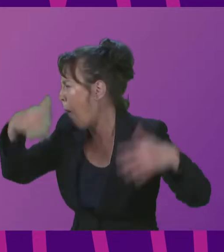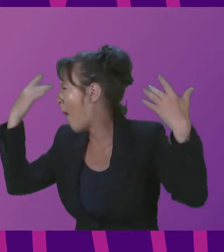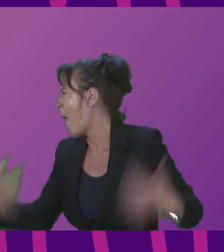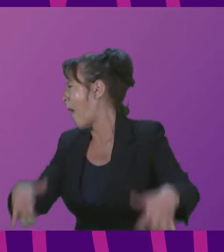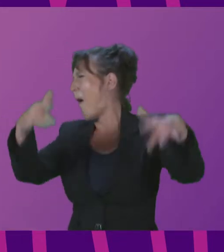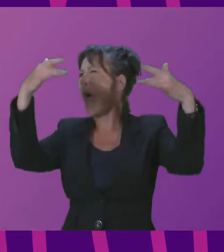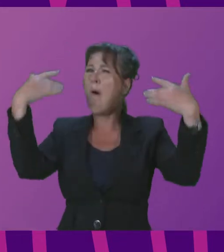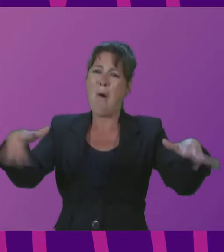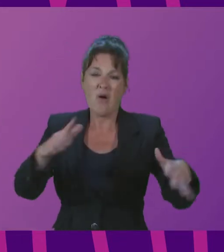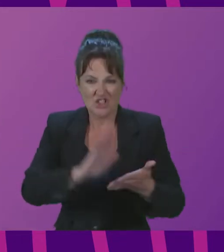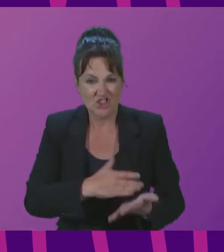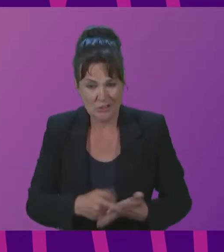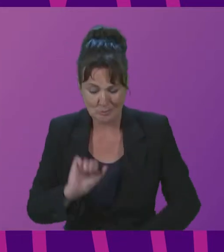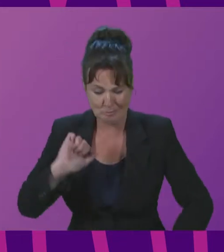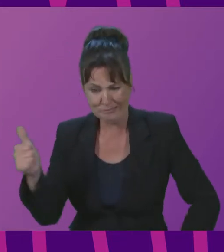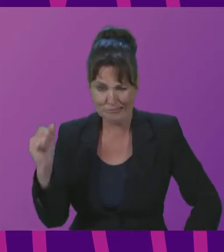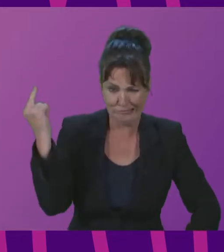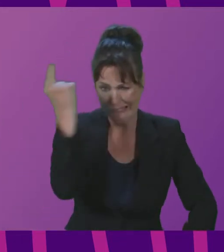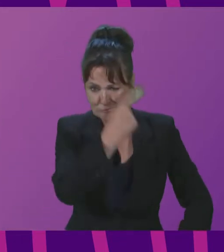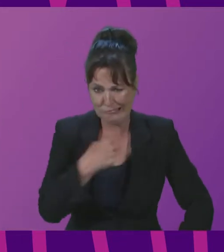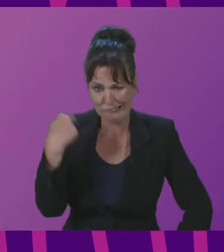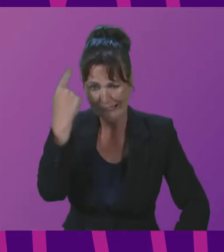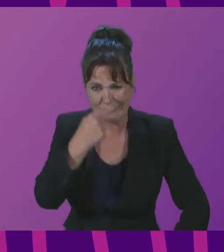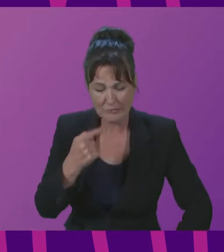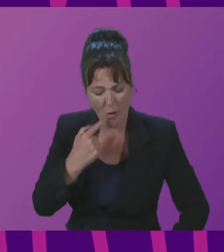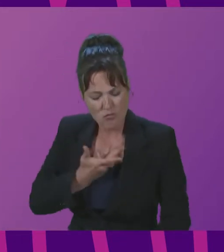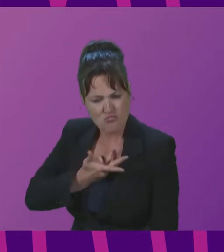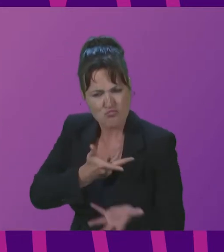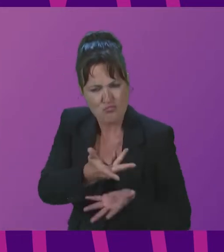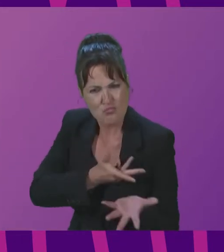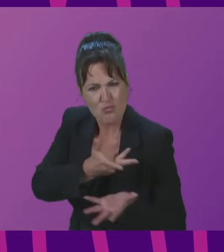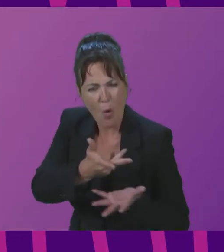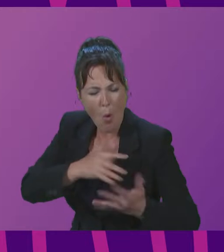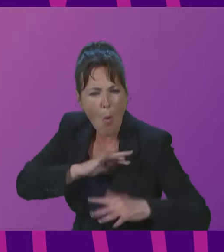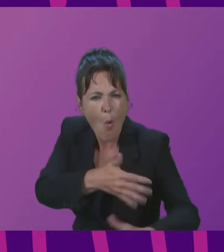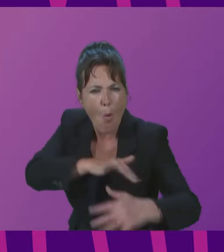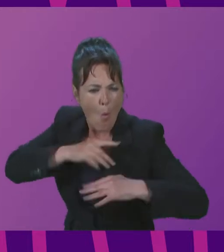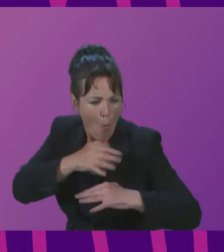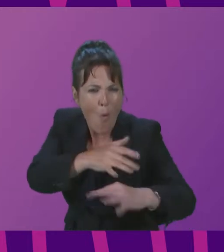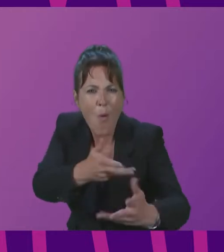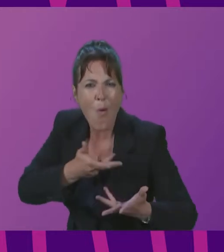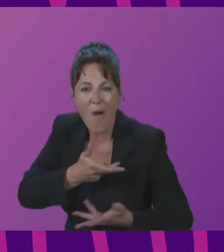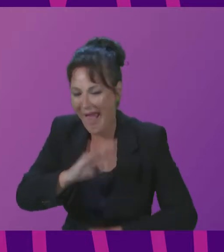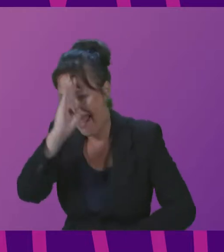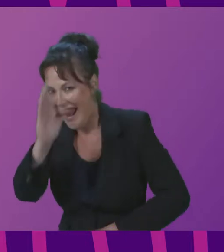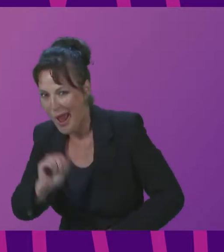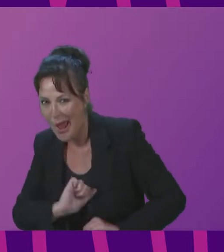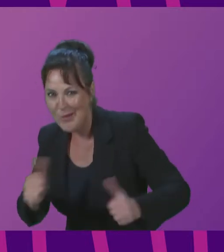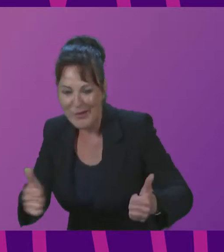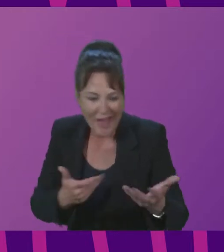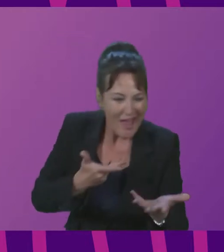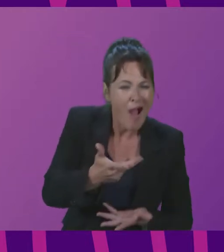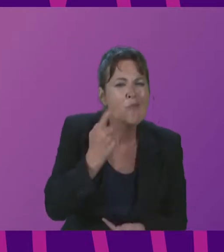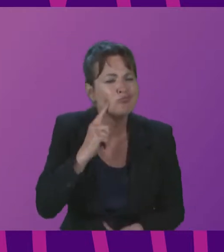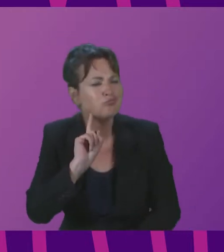you know translation very good looking conversation starts to flow the hello how are you's